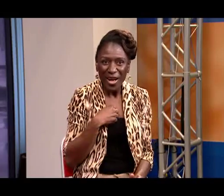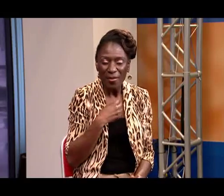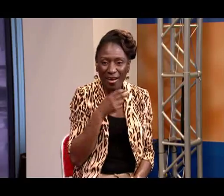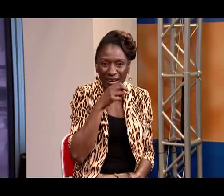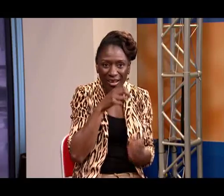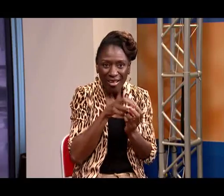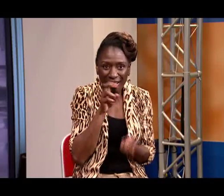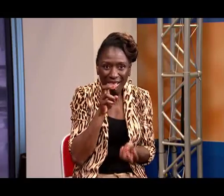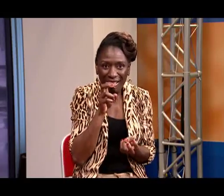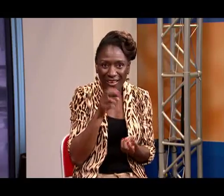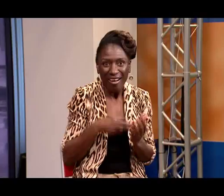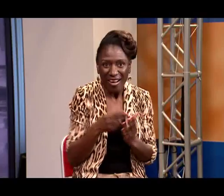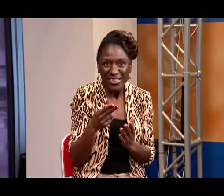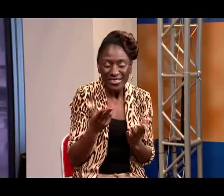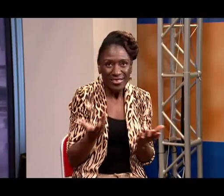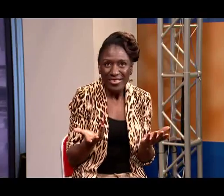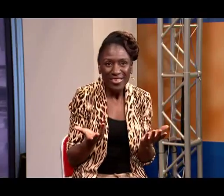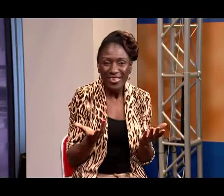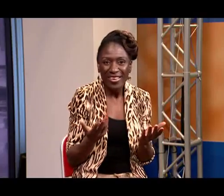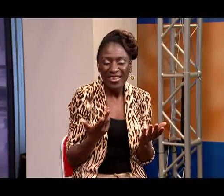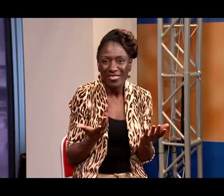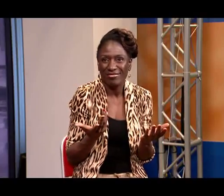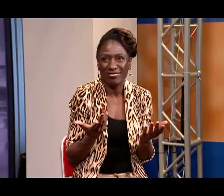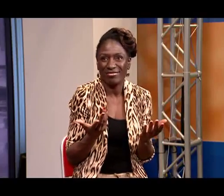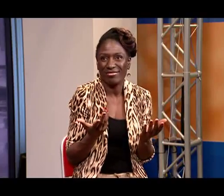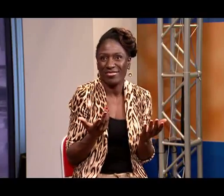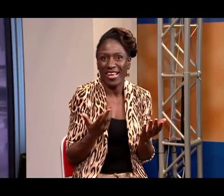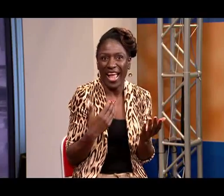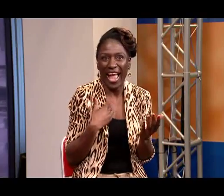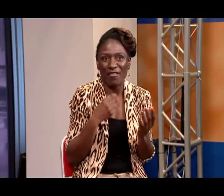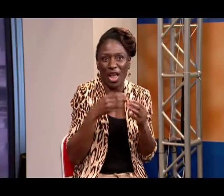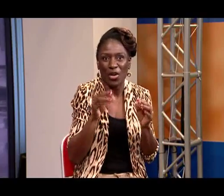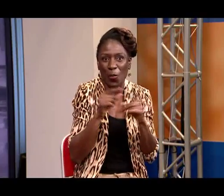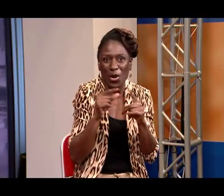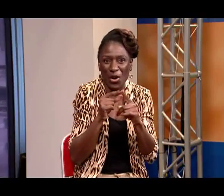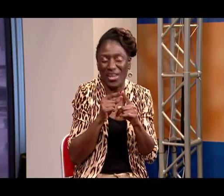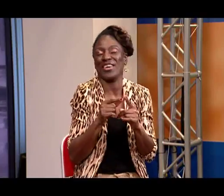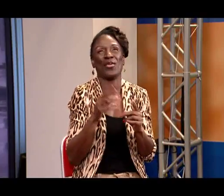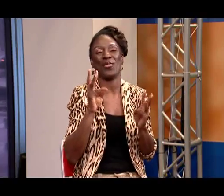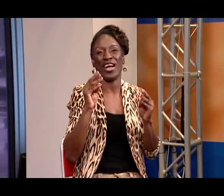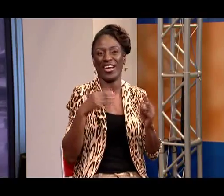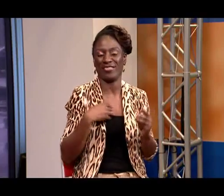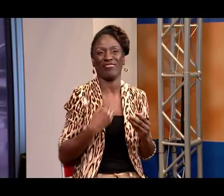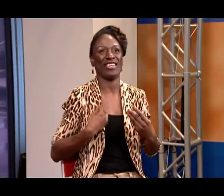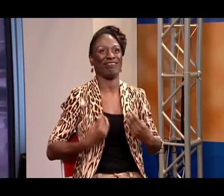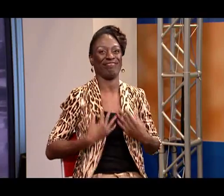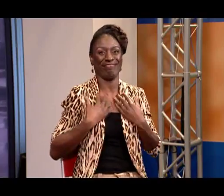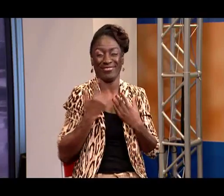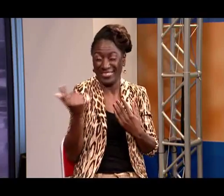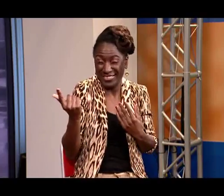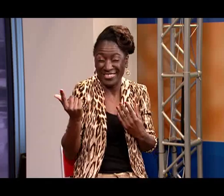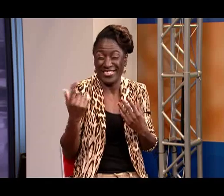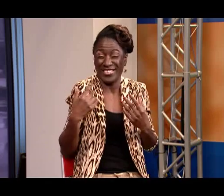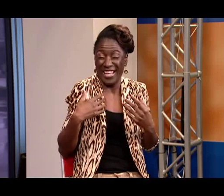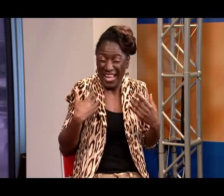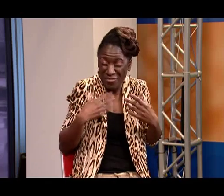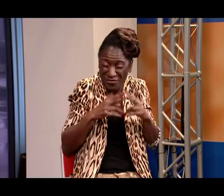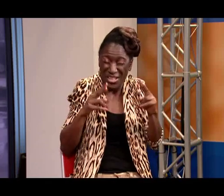I just I'm awestruck to be honest I just can't even you know I'm at a loss for words right now really an inspiring